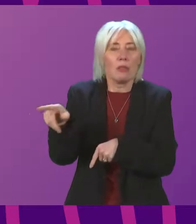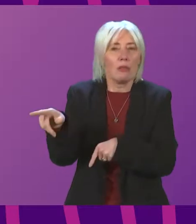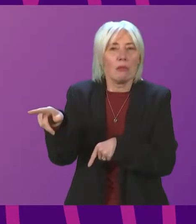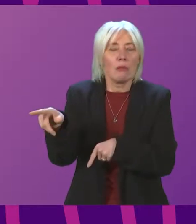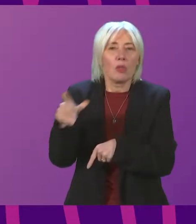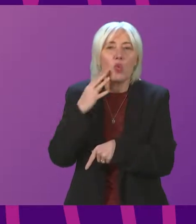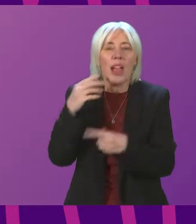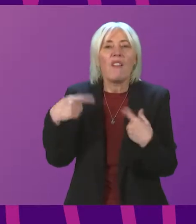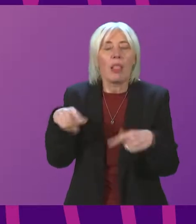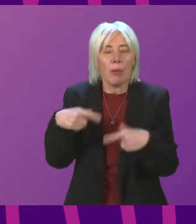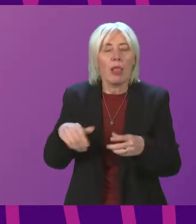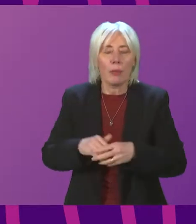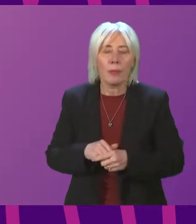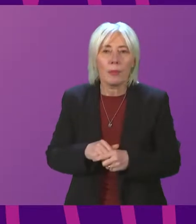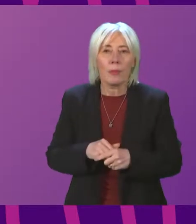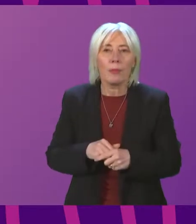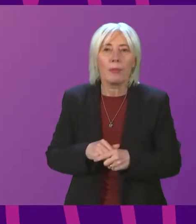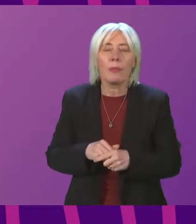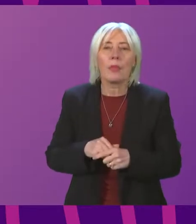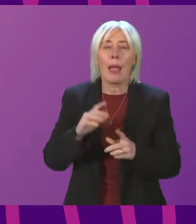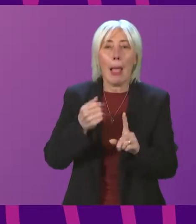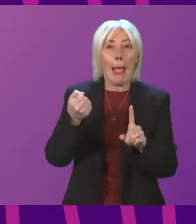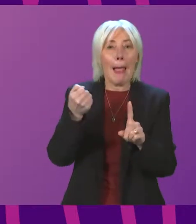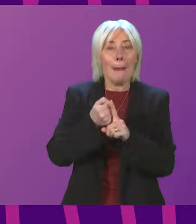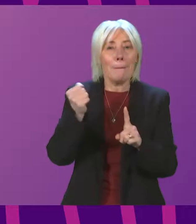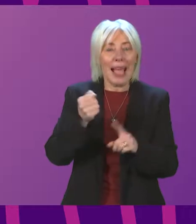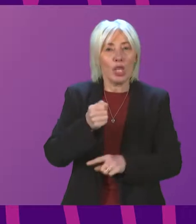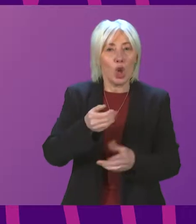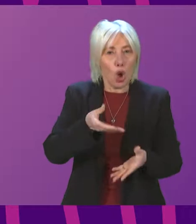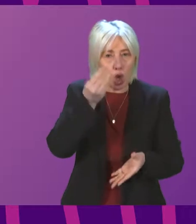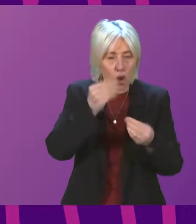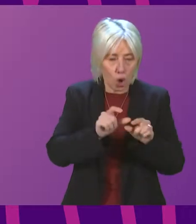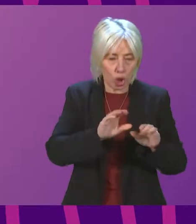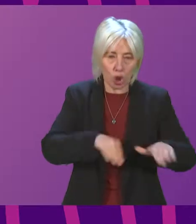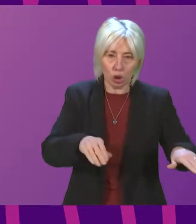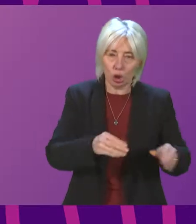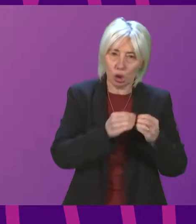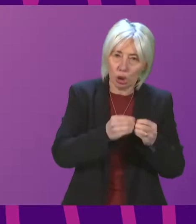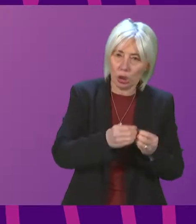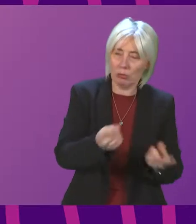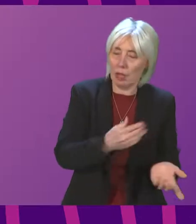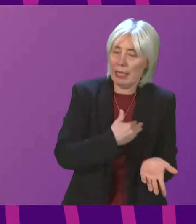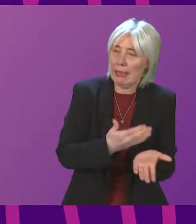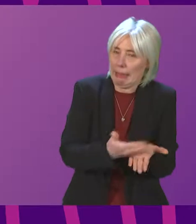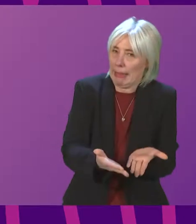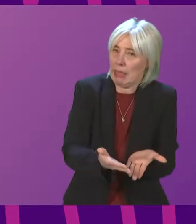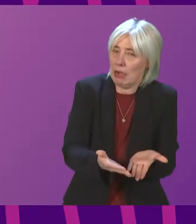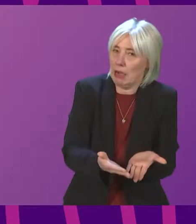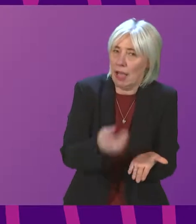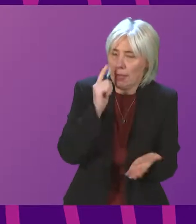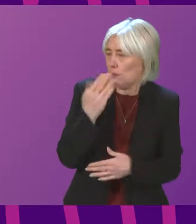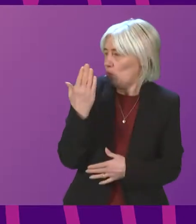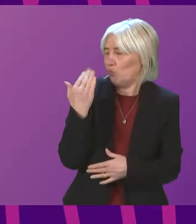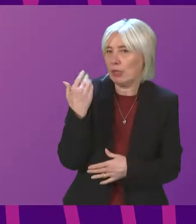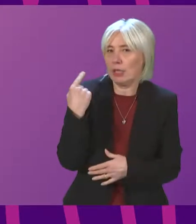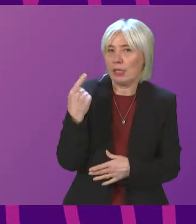that is available and the impact on learners I think has been made very clear and for example in the most recent